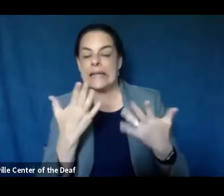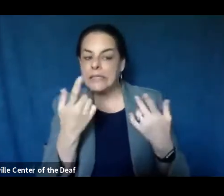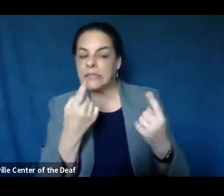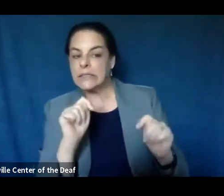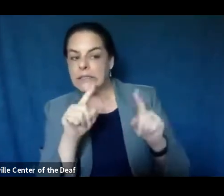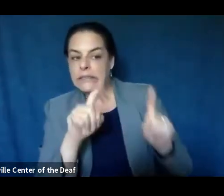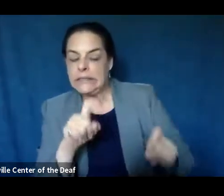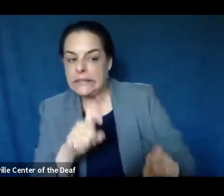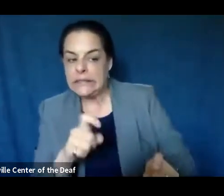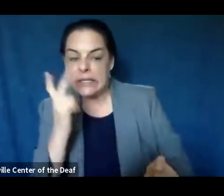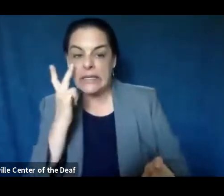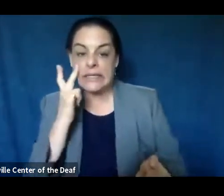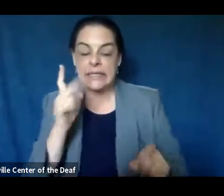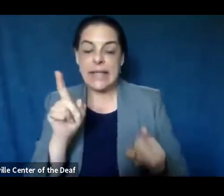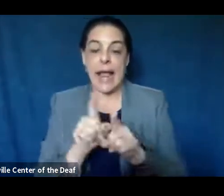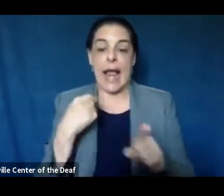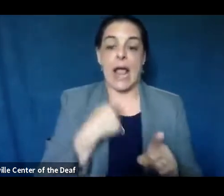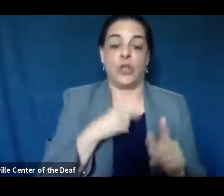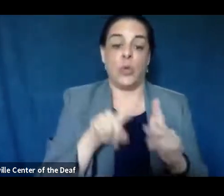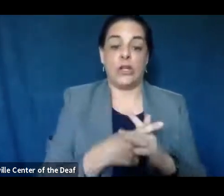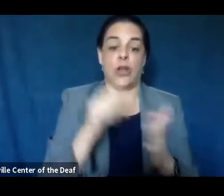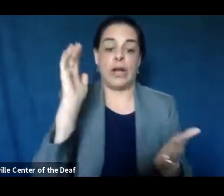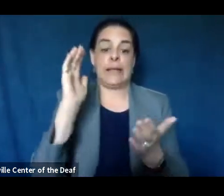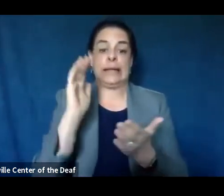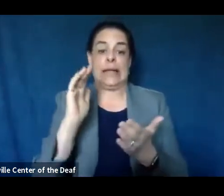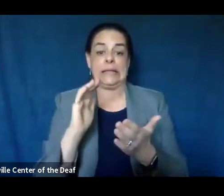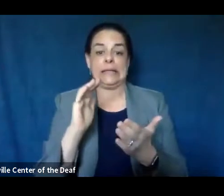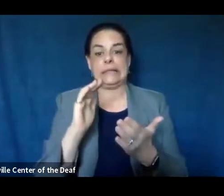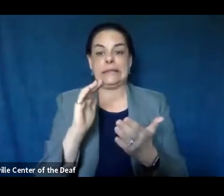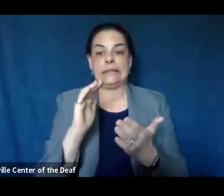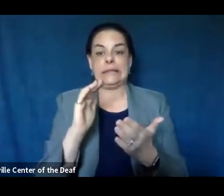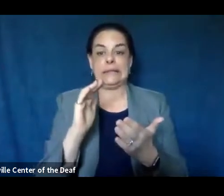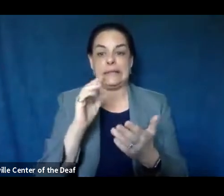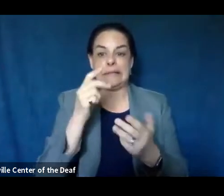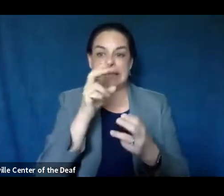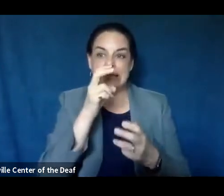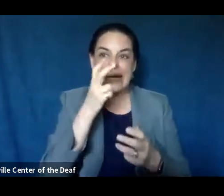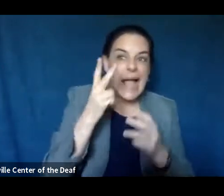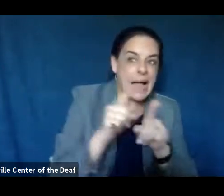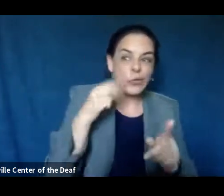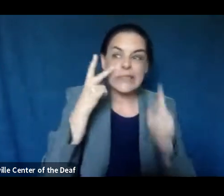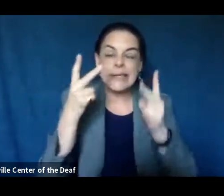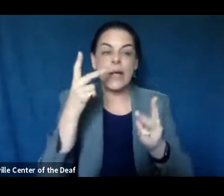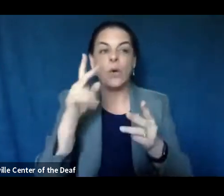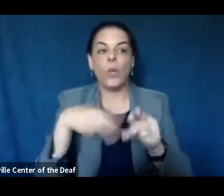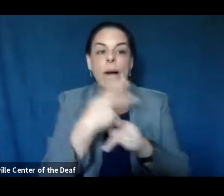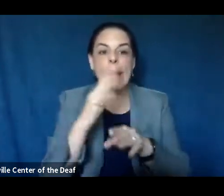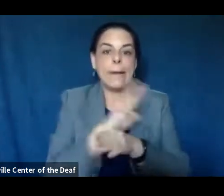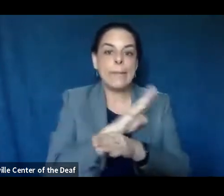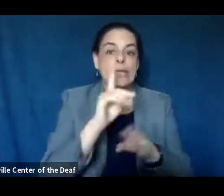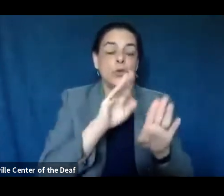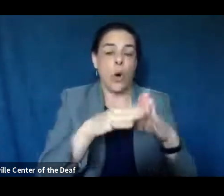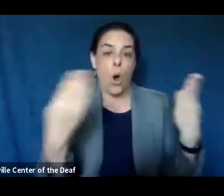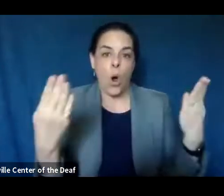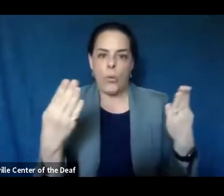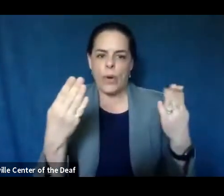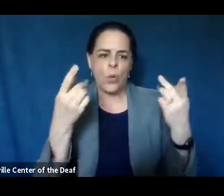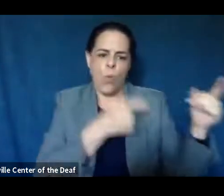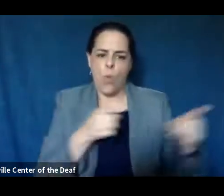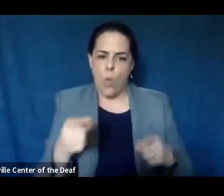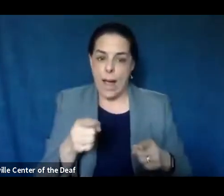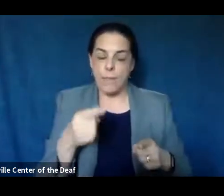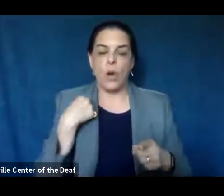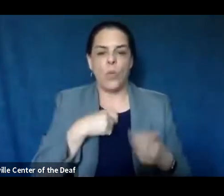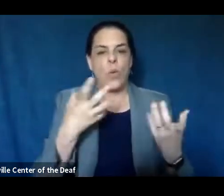as we start to expand what services are out there and open. And we really want to do it slowly and thoughtfully.